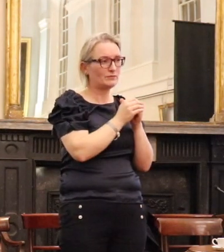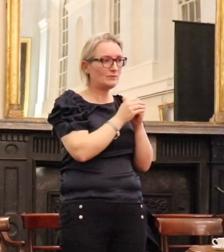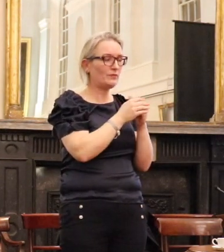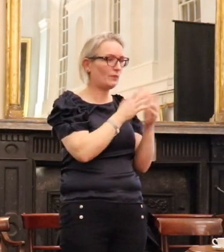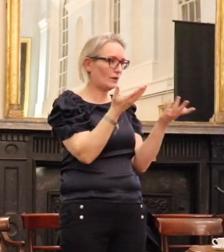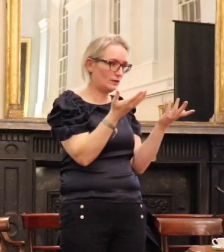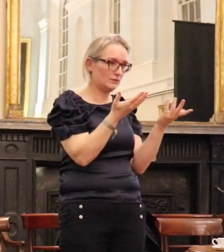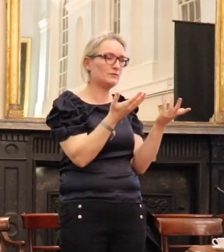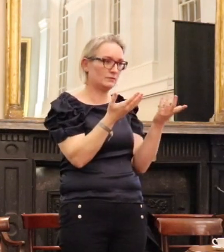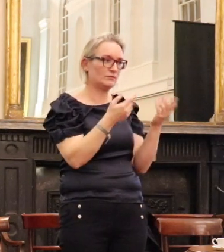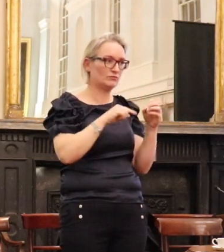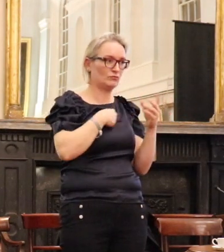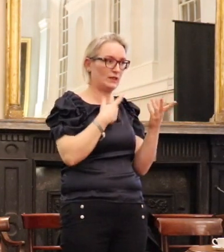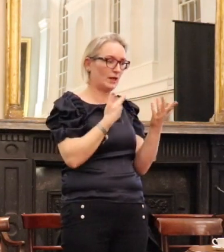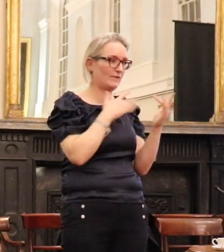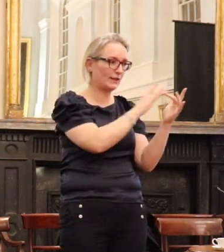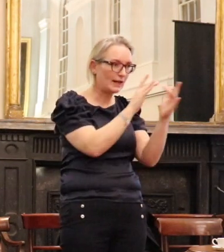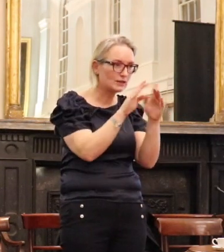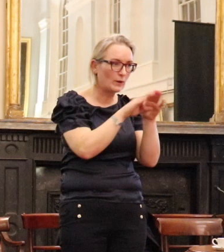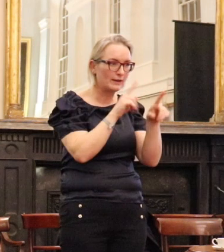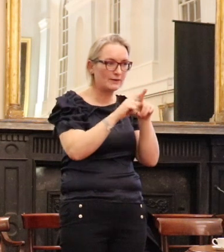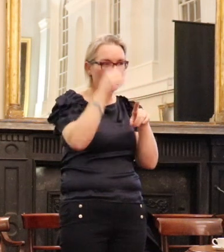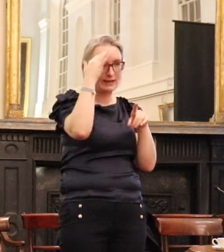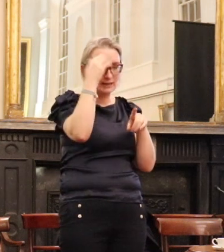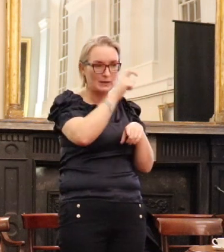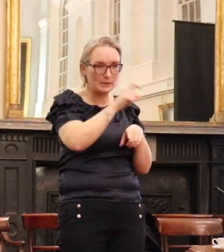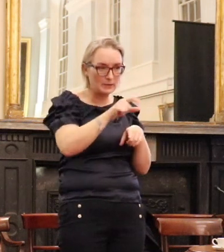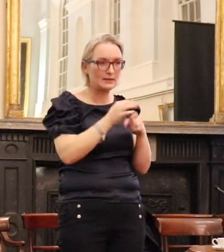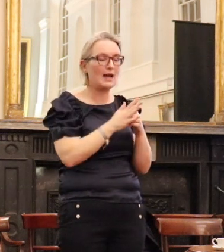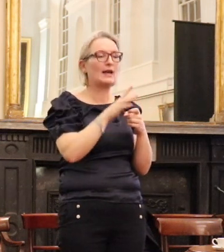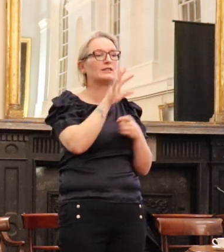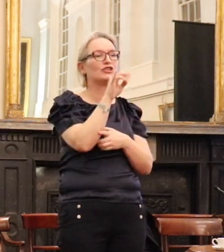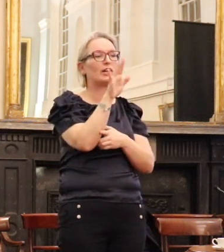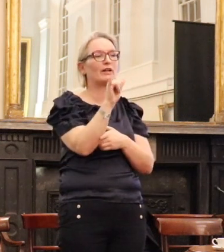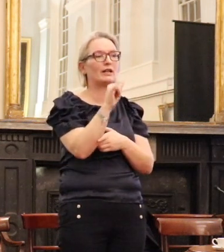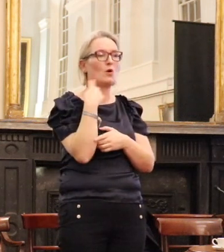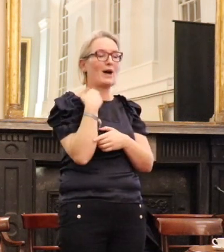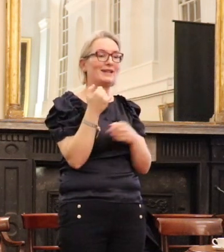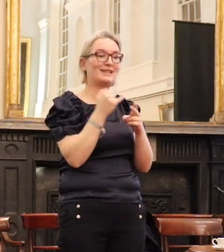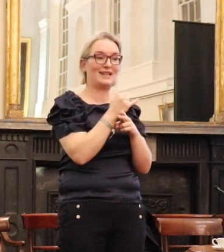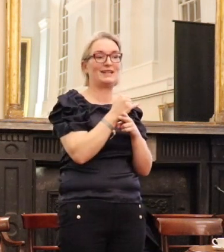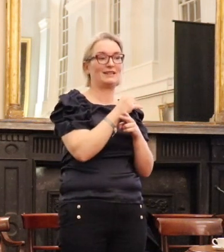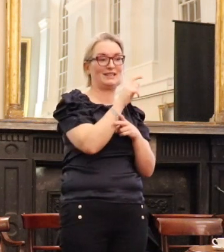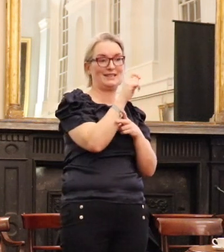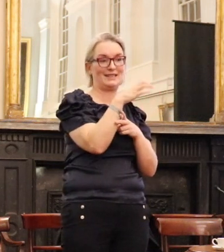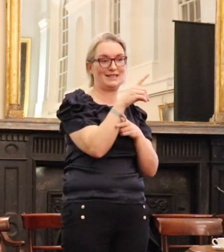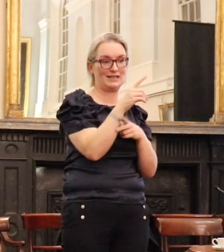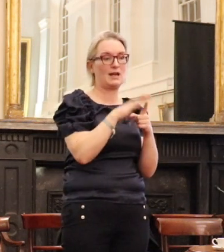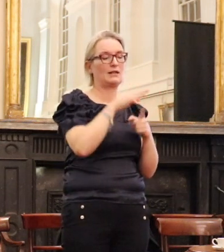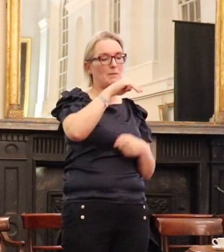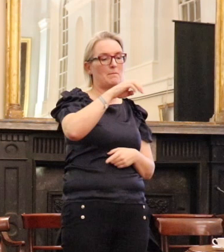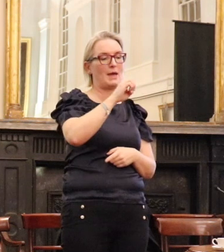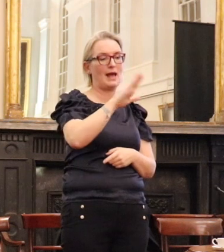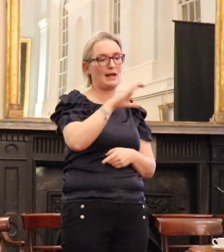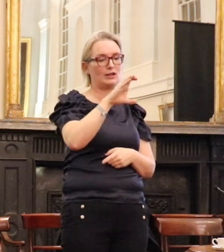and association with academics, and in particular with Gerry White from Trinity College. And he and the cousins who worked in